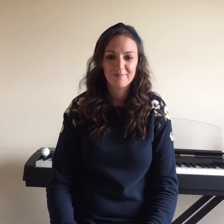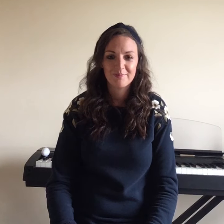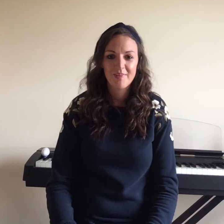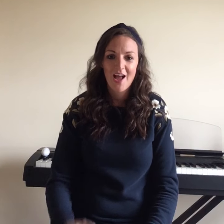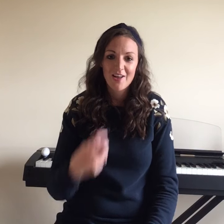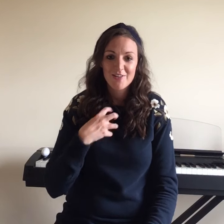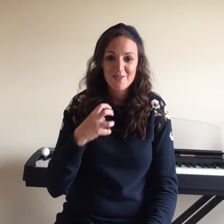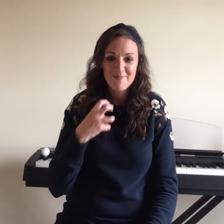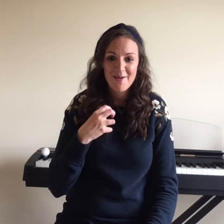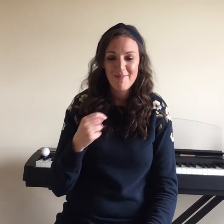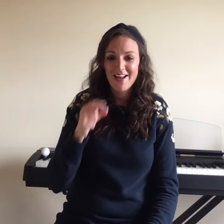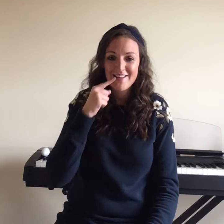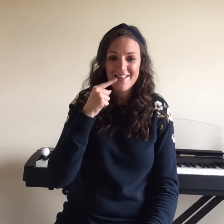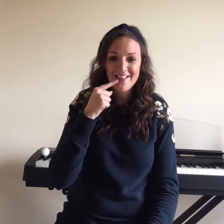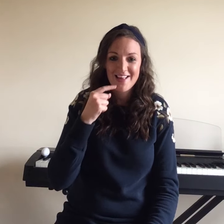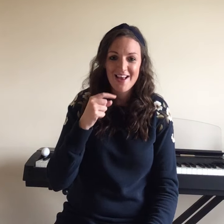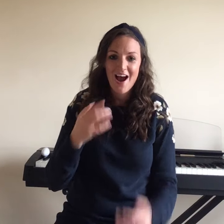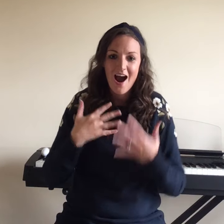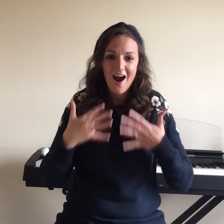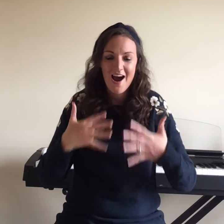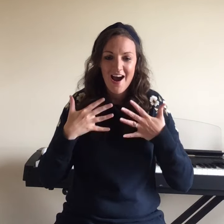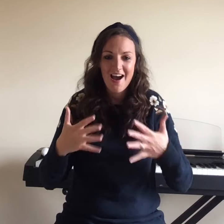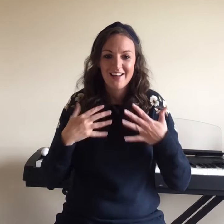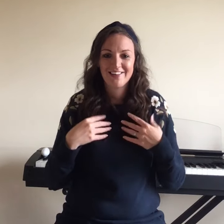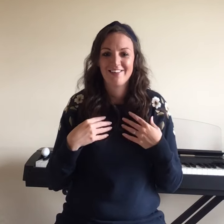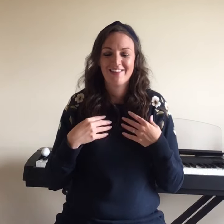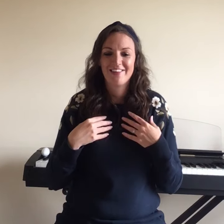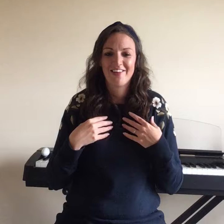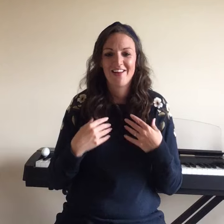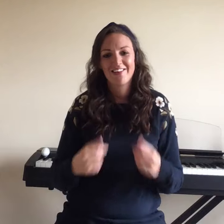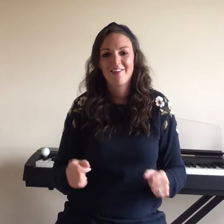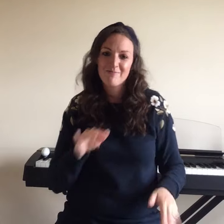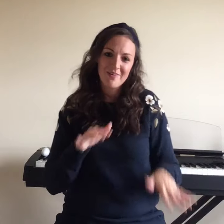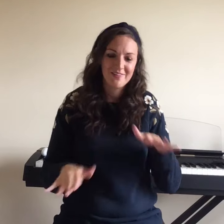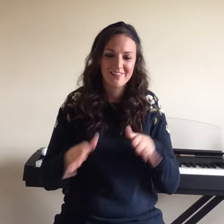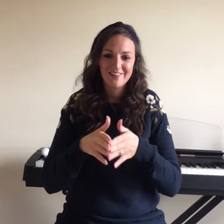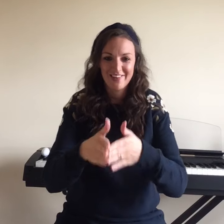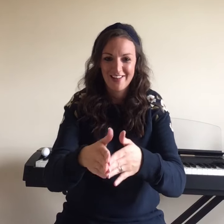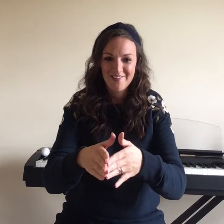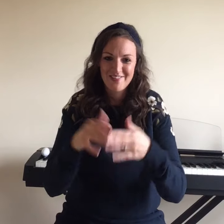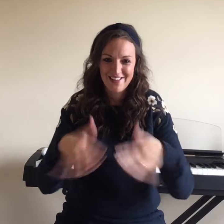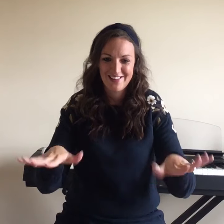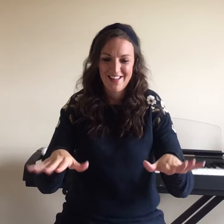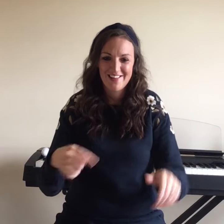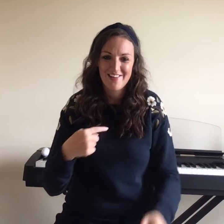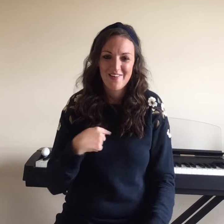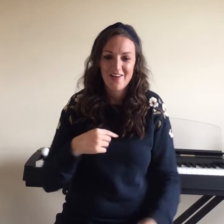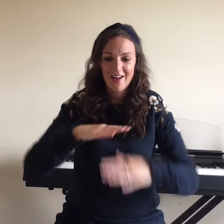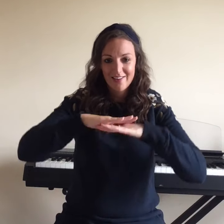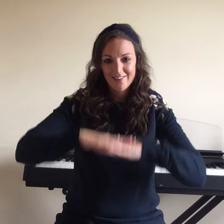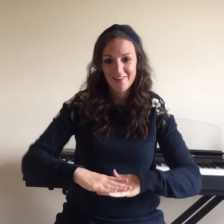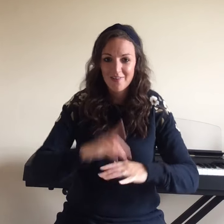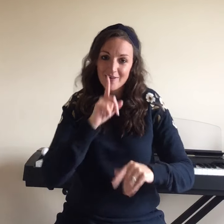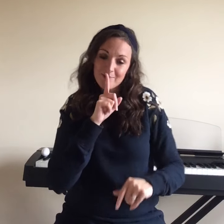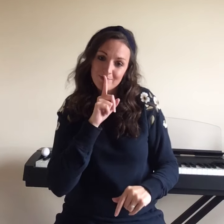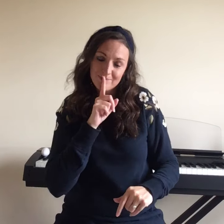I used to bite my tongue and hold my breath. And schedule up the boat and make a mess. So I said quietly.